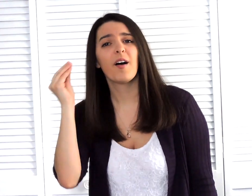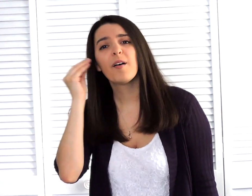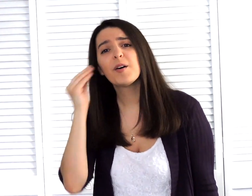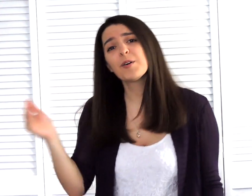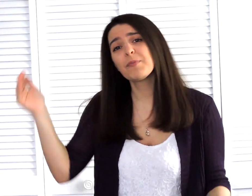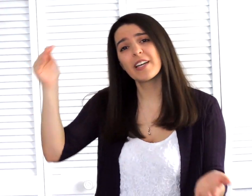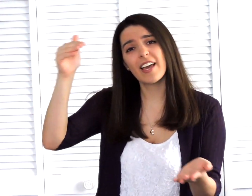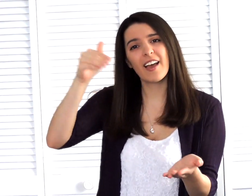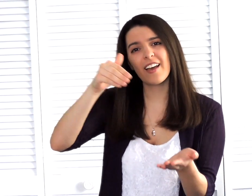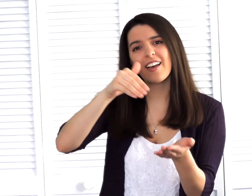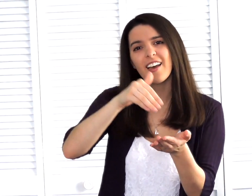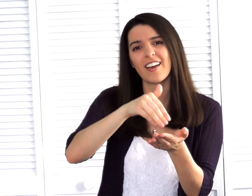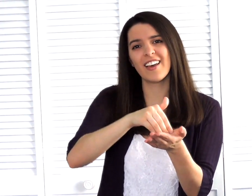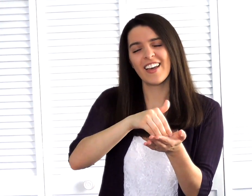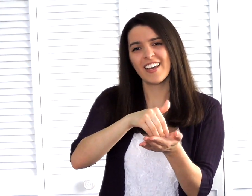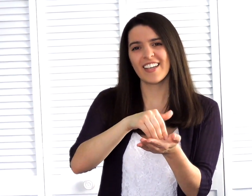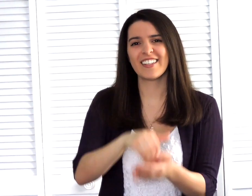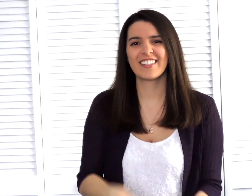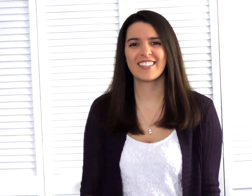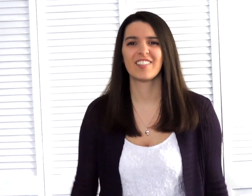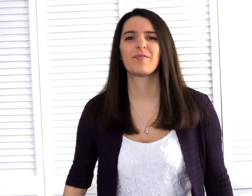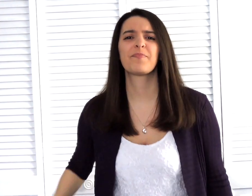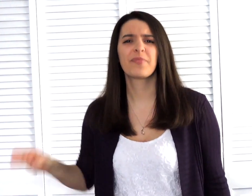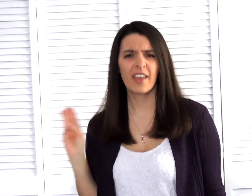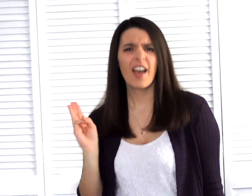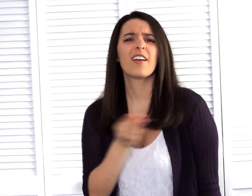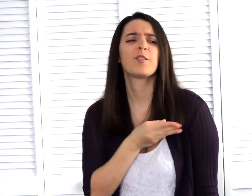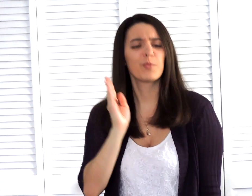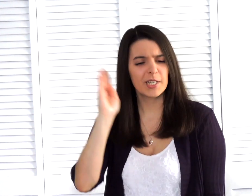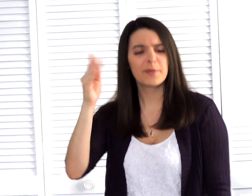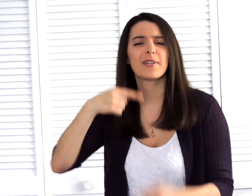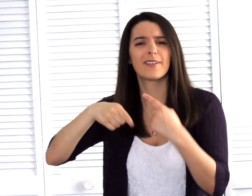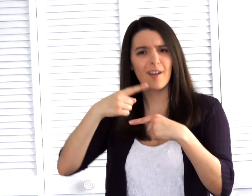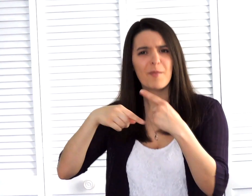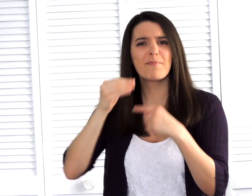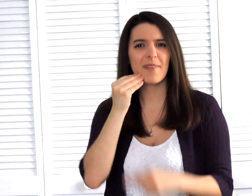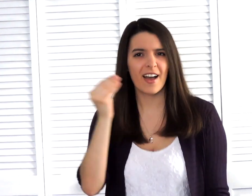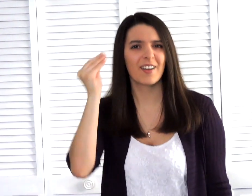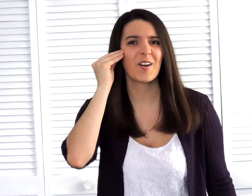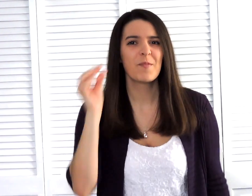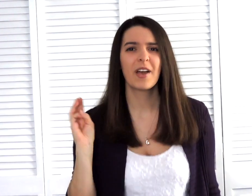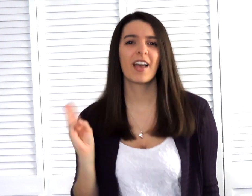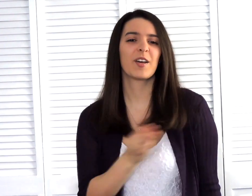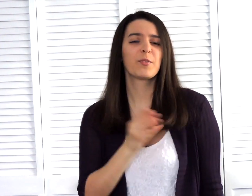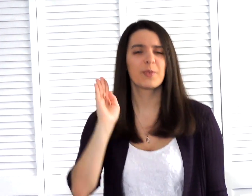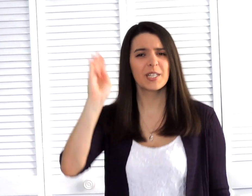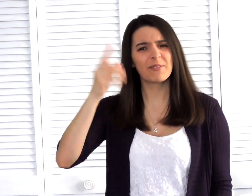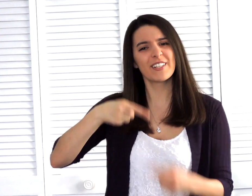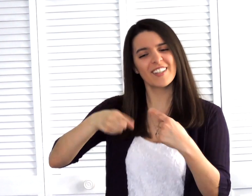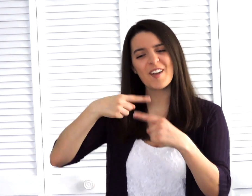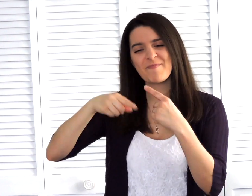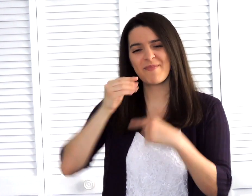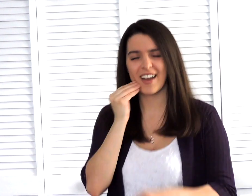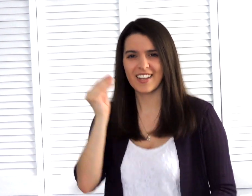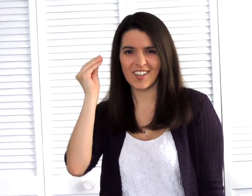yeah And we will come back home And we will come back